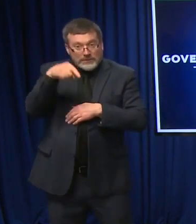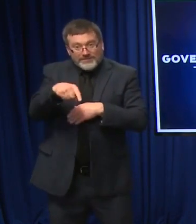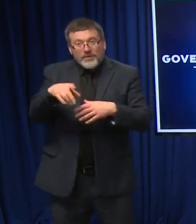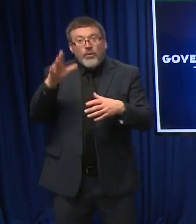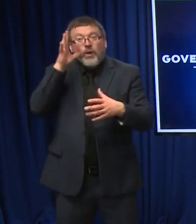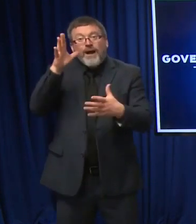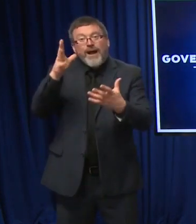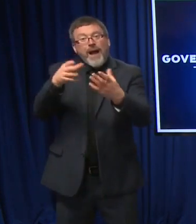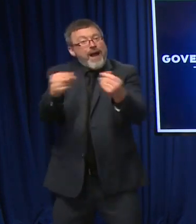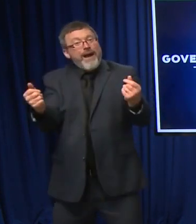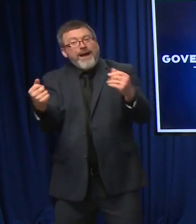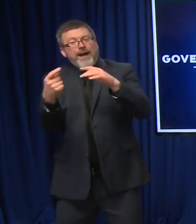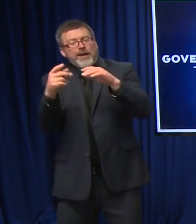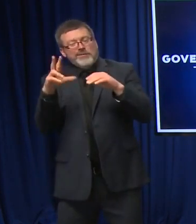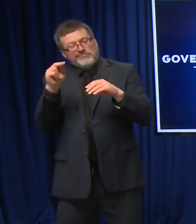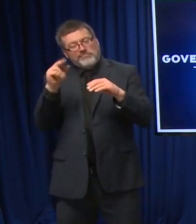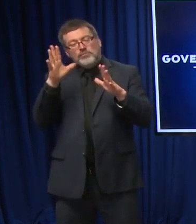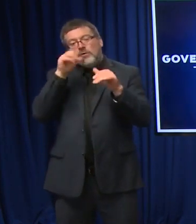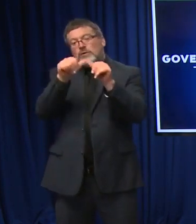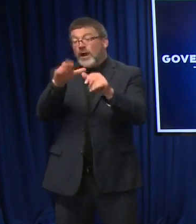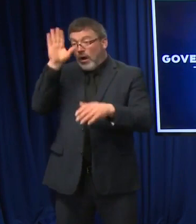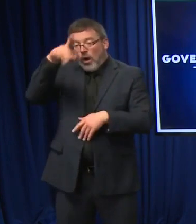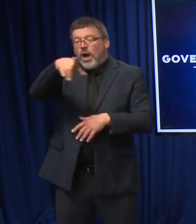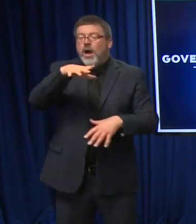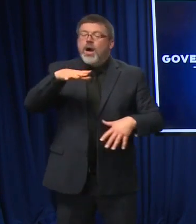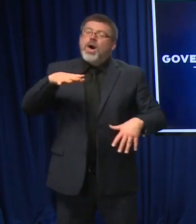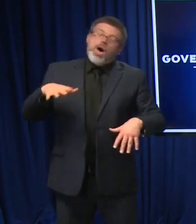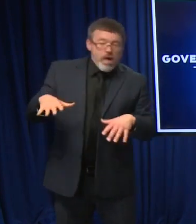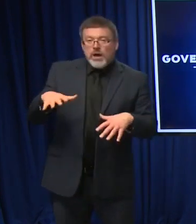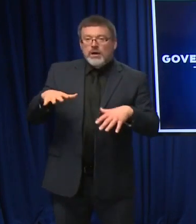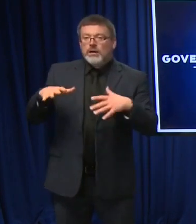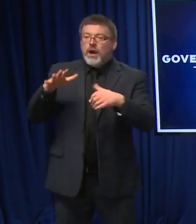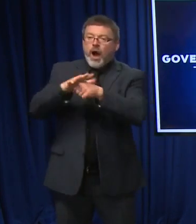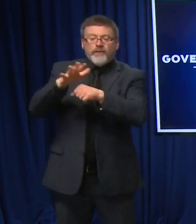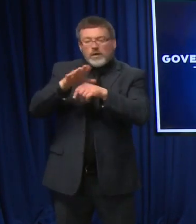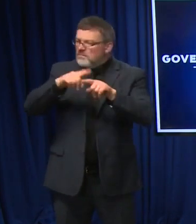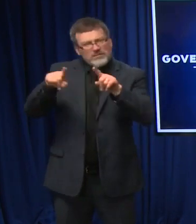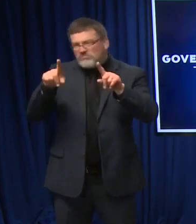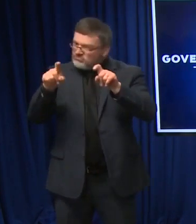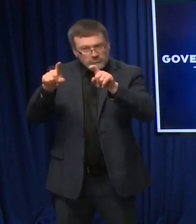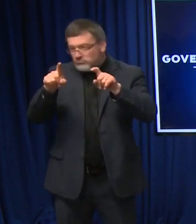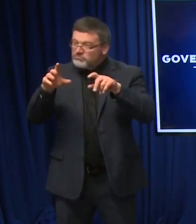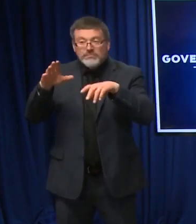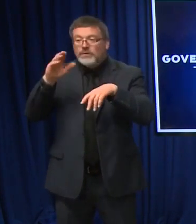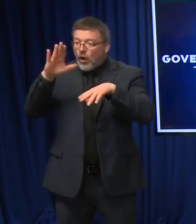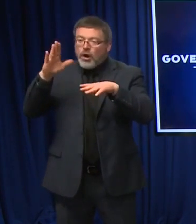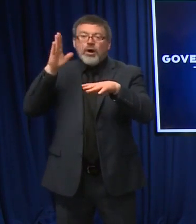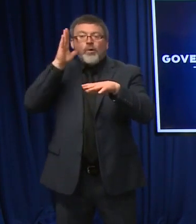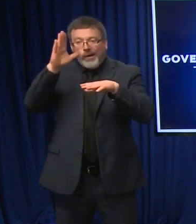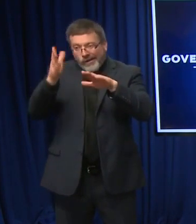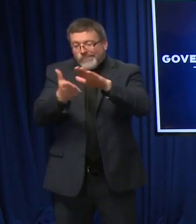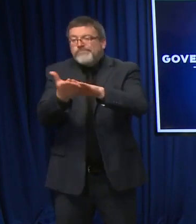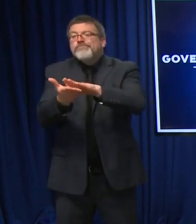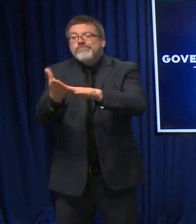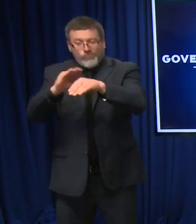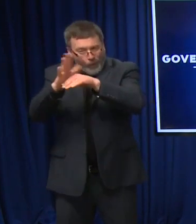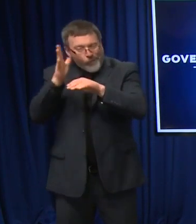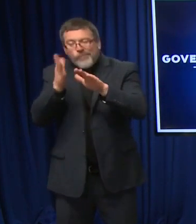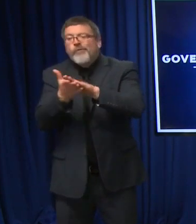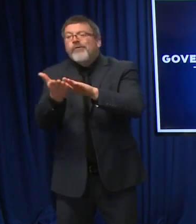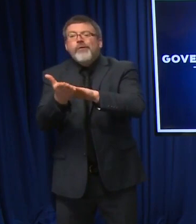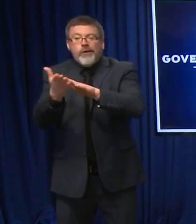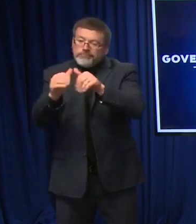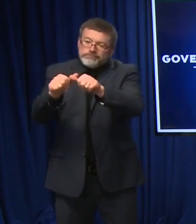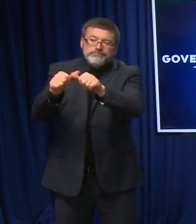all tired of it. Trust me, no one is more tired of COVID than I am. And I'll say that every day for a while. But we have to stay vigilant